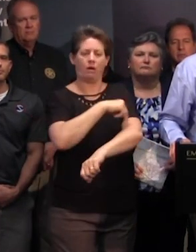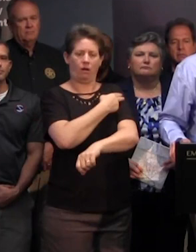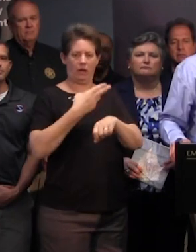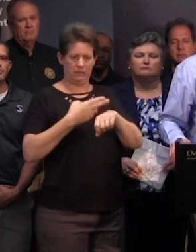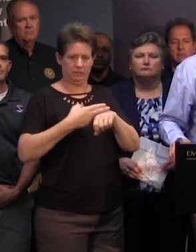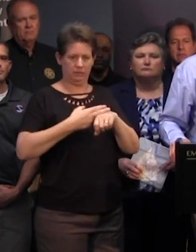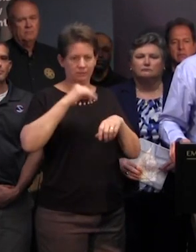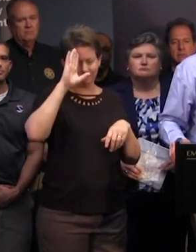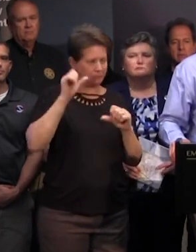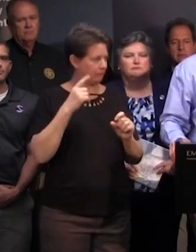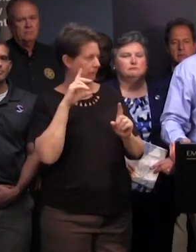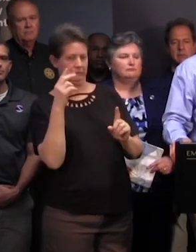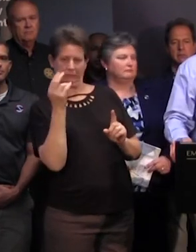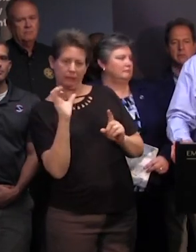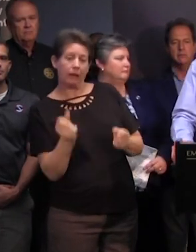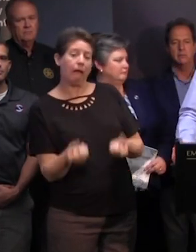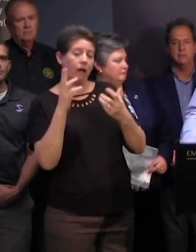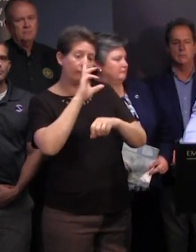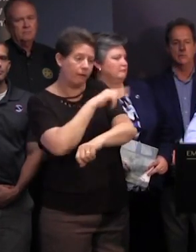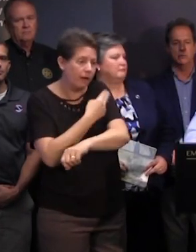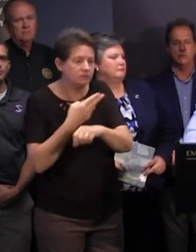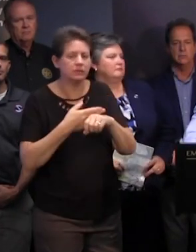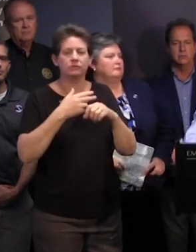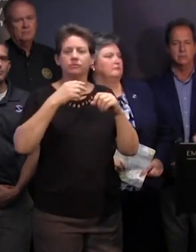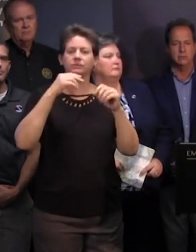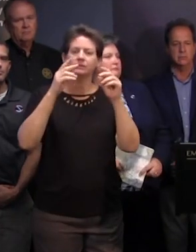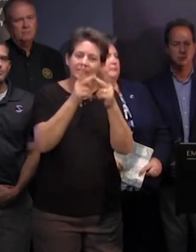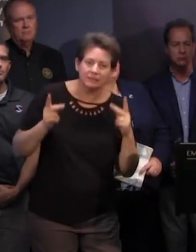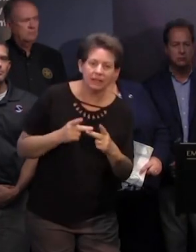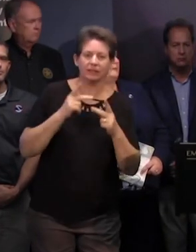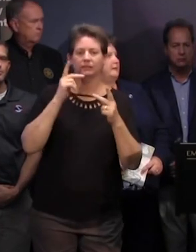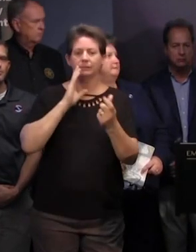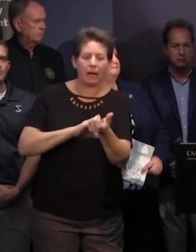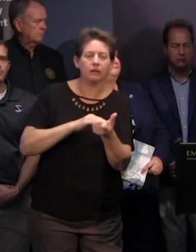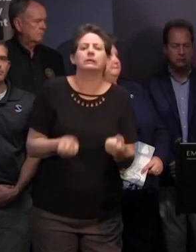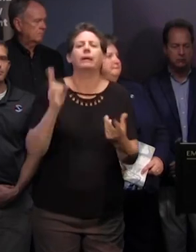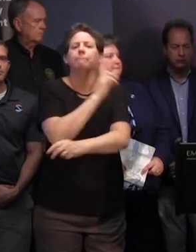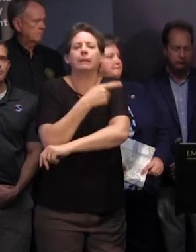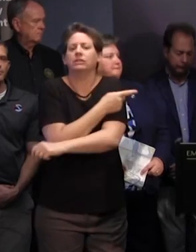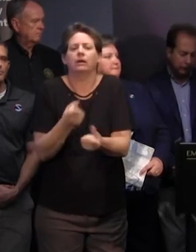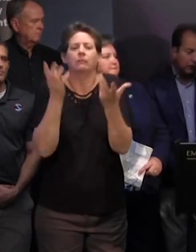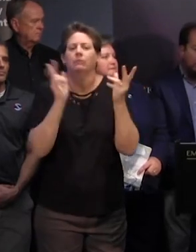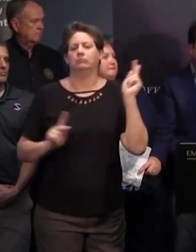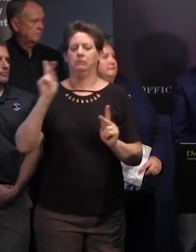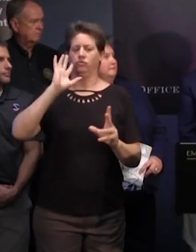hospitals i know this is probably a question for d how many hospitals medical facilities are affected how many patients might be affected